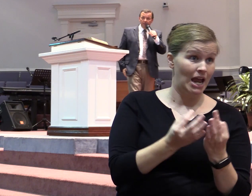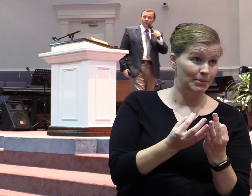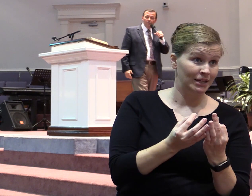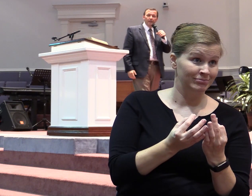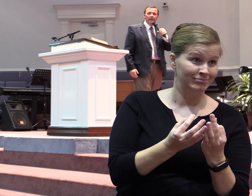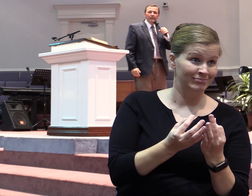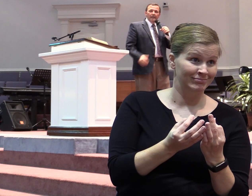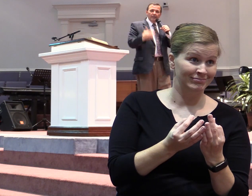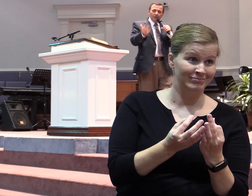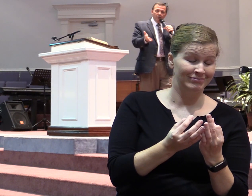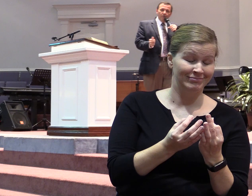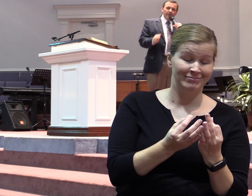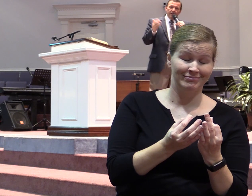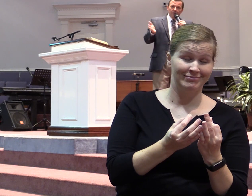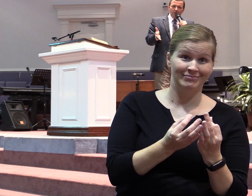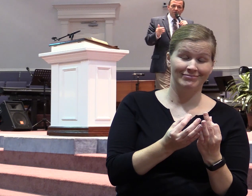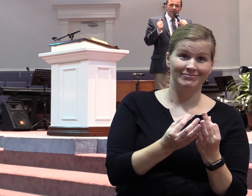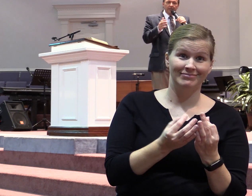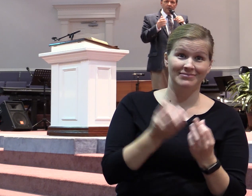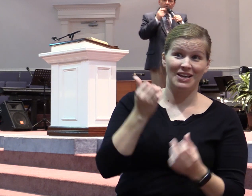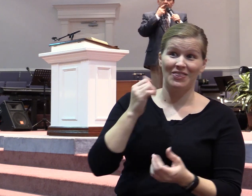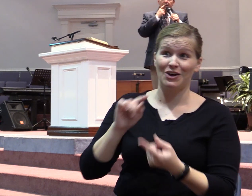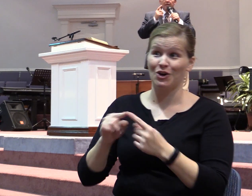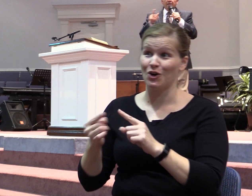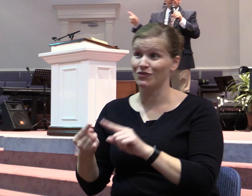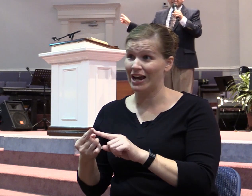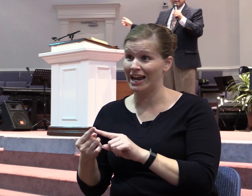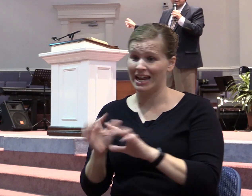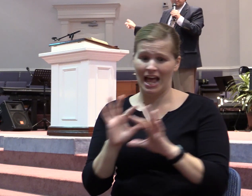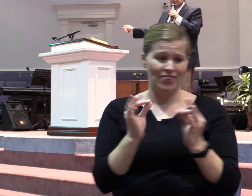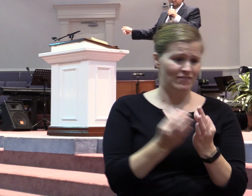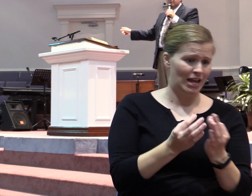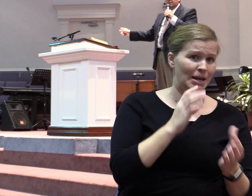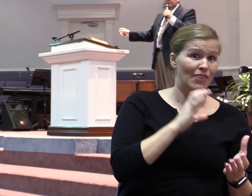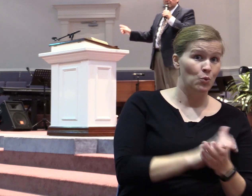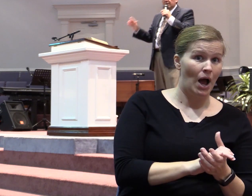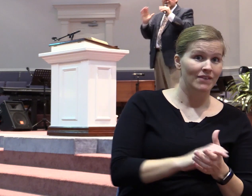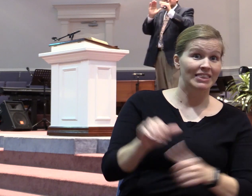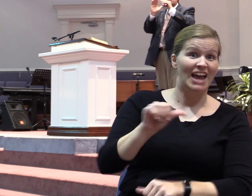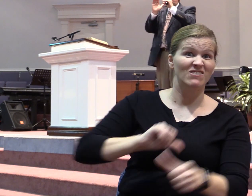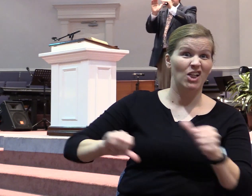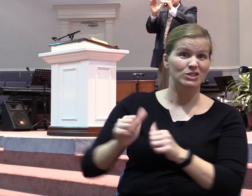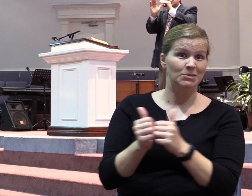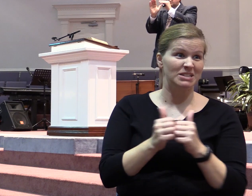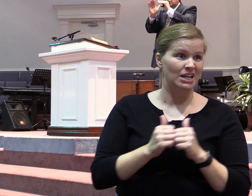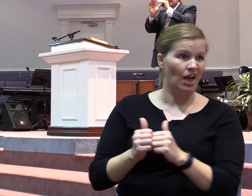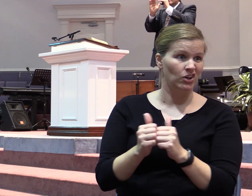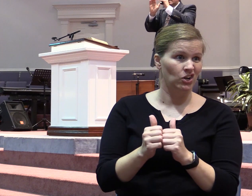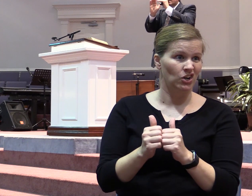The girlfriend and the girlfriend and the girlfriend. That's kind of the picture. As dysfunctional as that